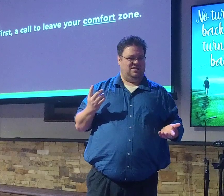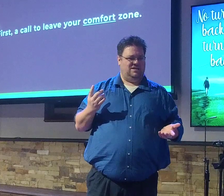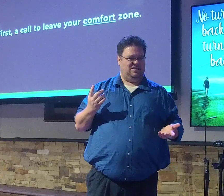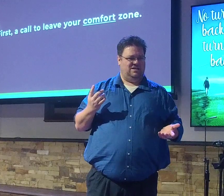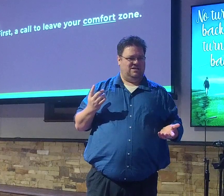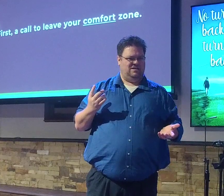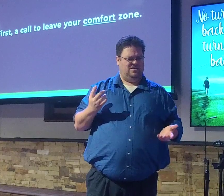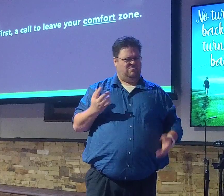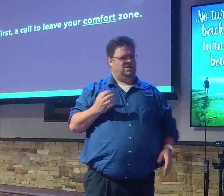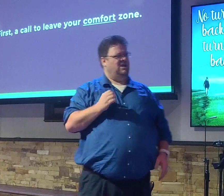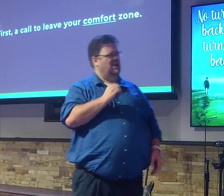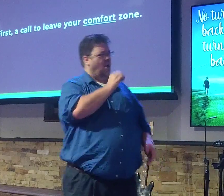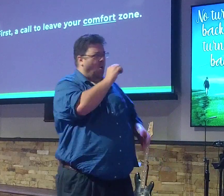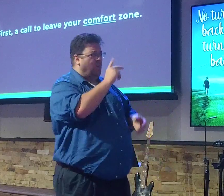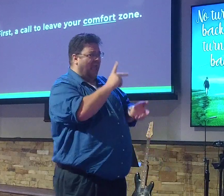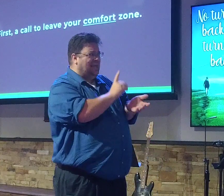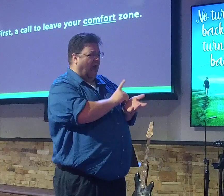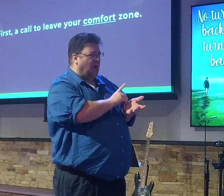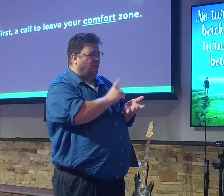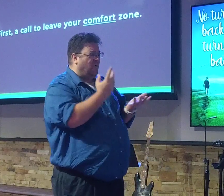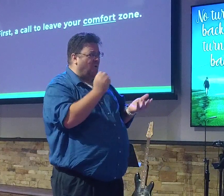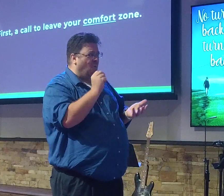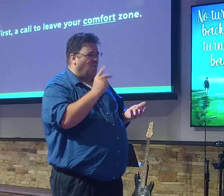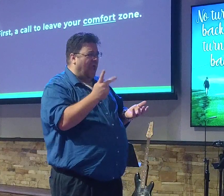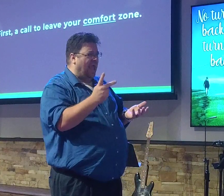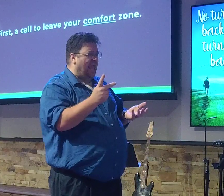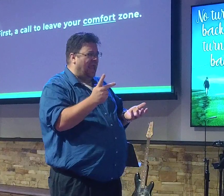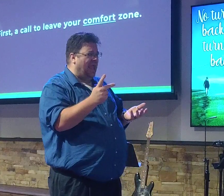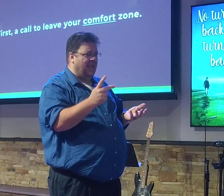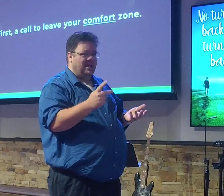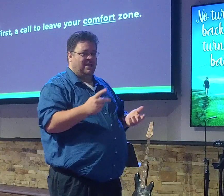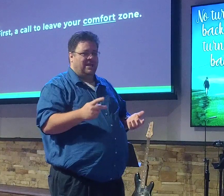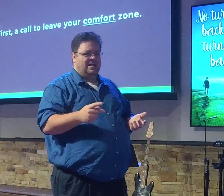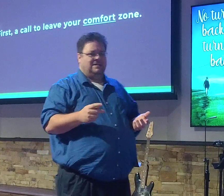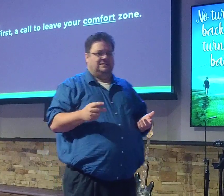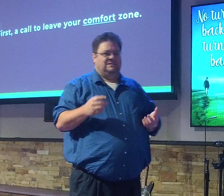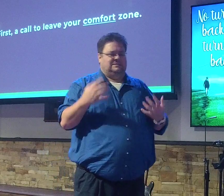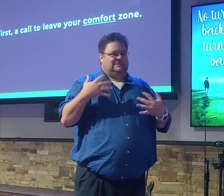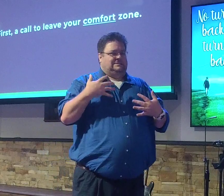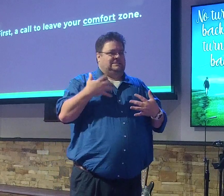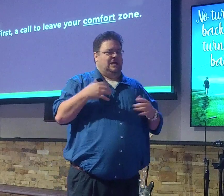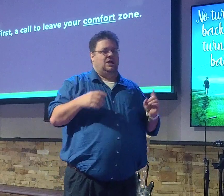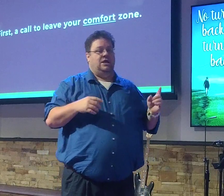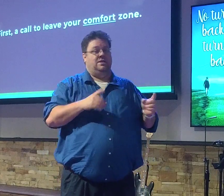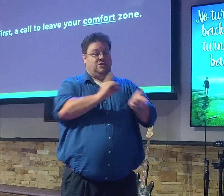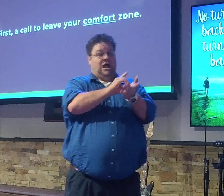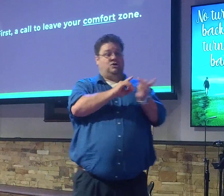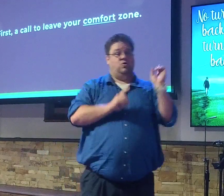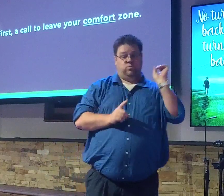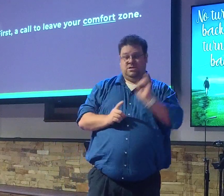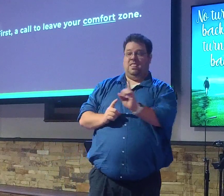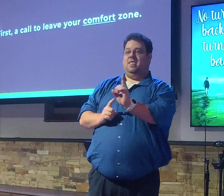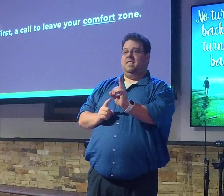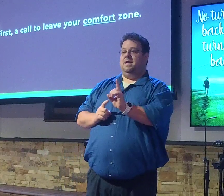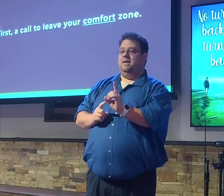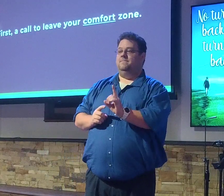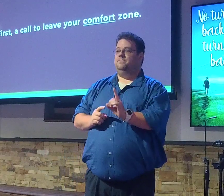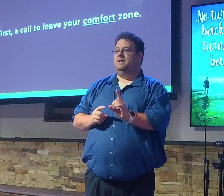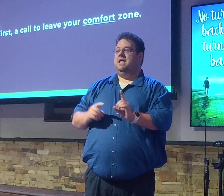Just okay? The guy gets the scared look, and then about that time, the doctor comes to the door. The doctor hollers down the hallway. Hey,